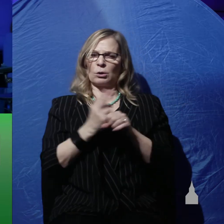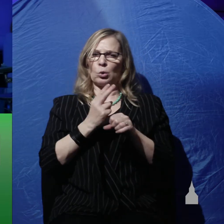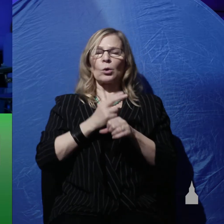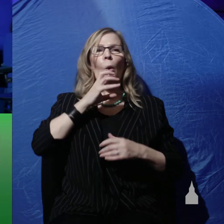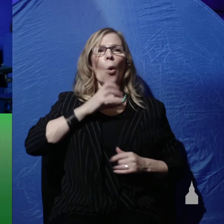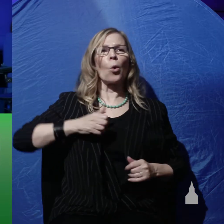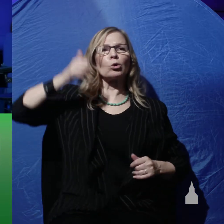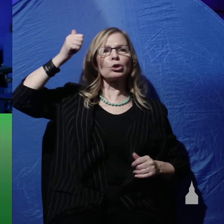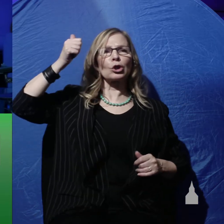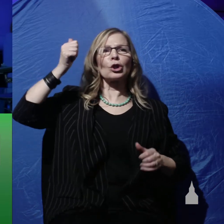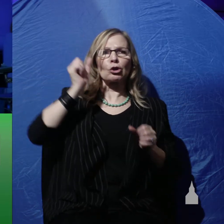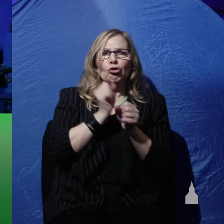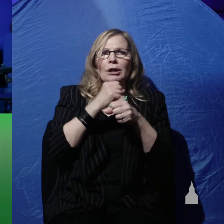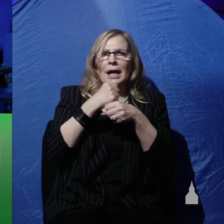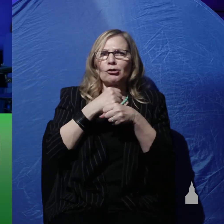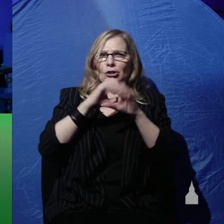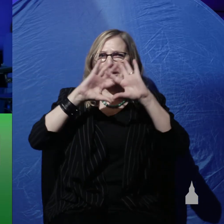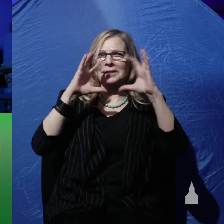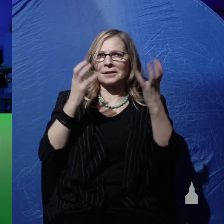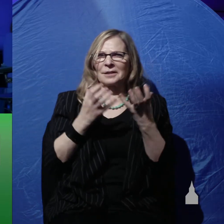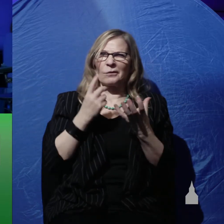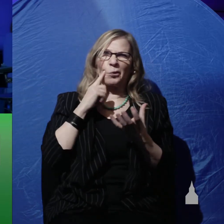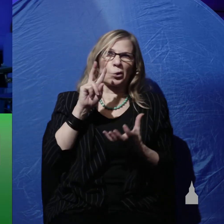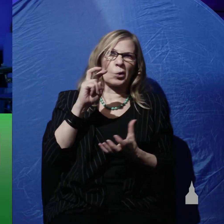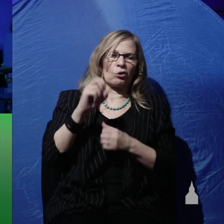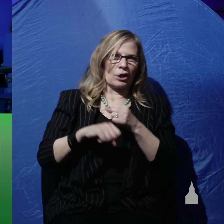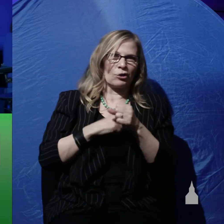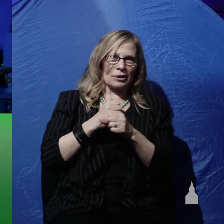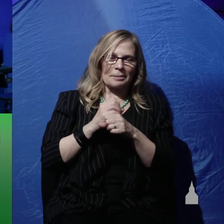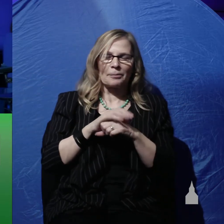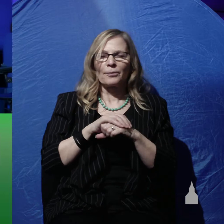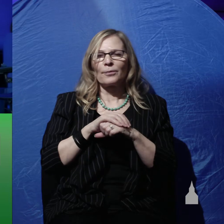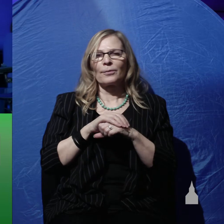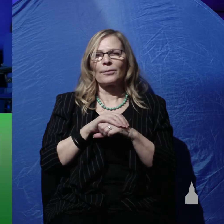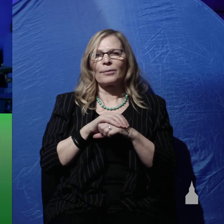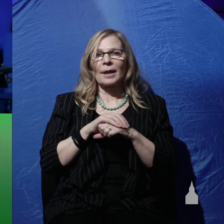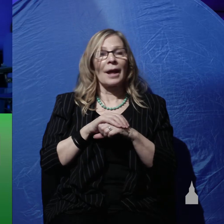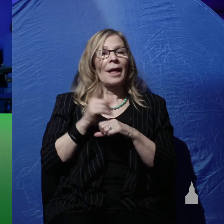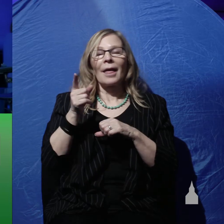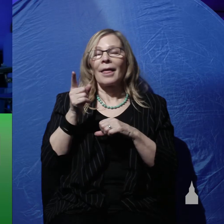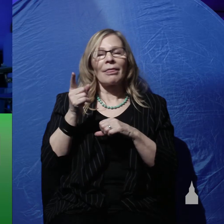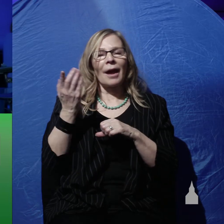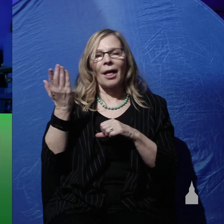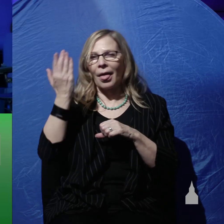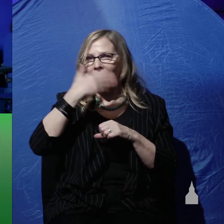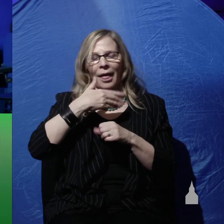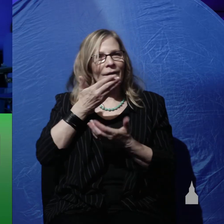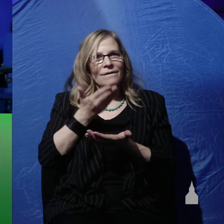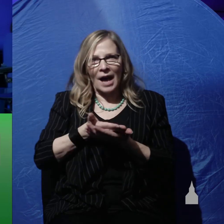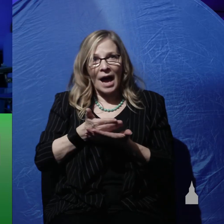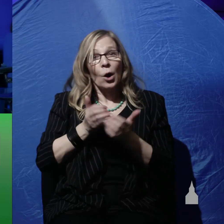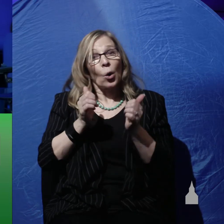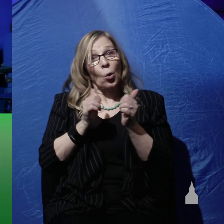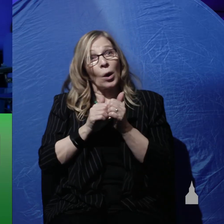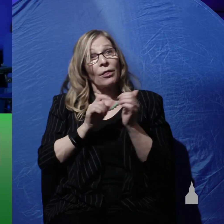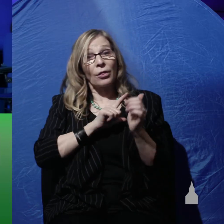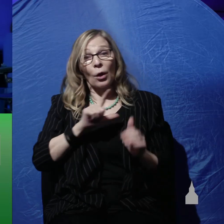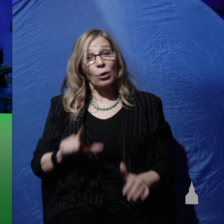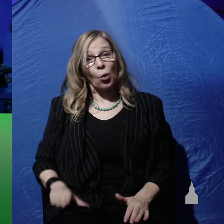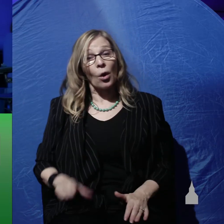for 200 years. But do not let this one fact escape your notice, beloved, that with the Lord one day is like a thousand